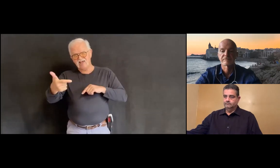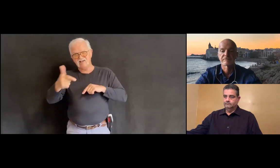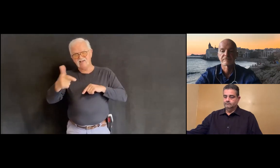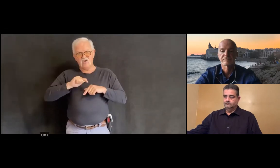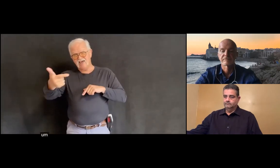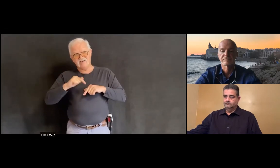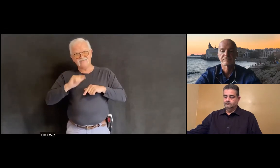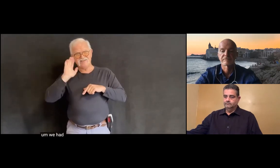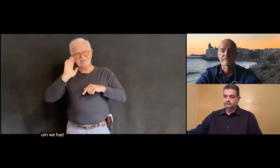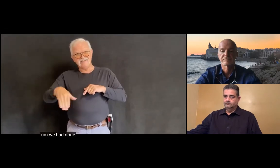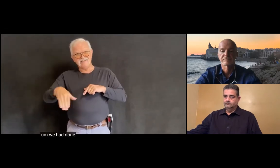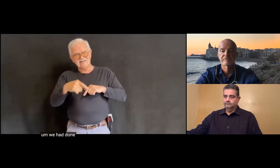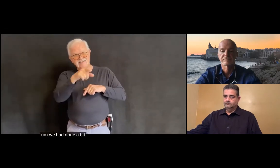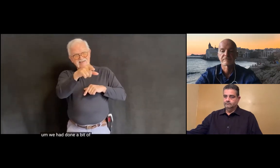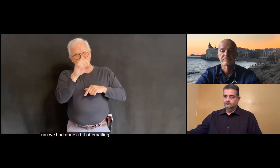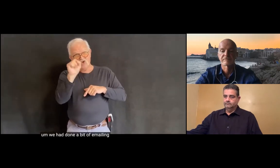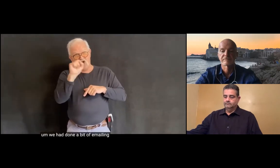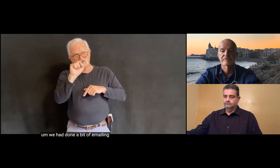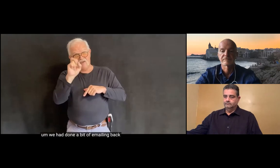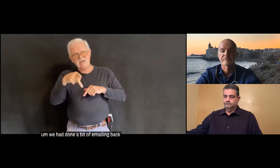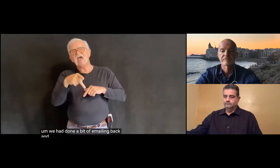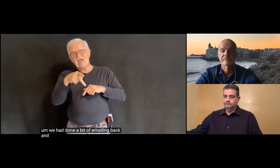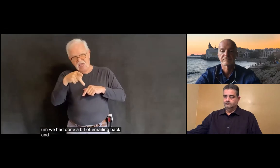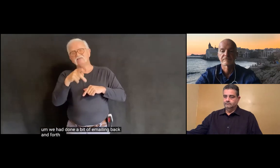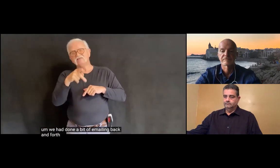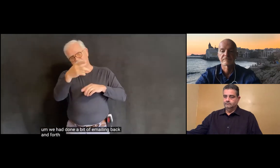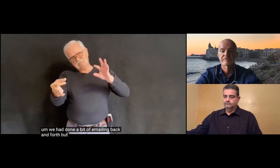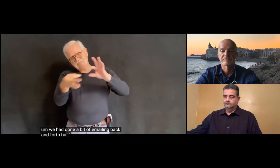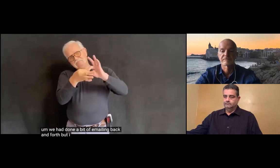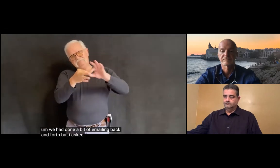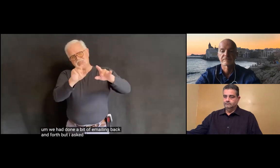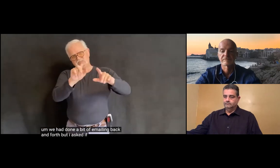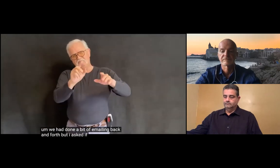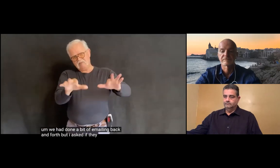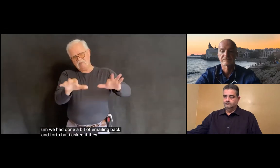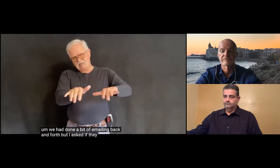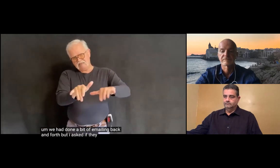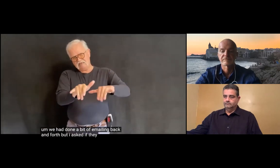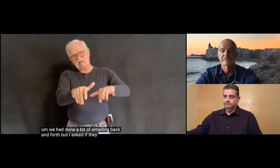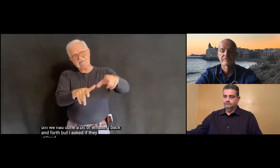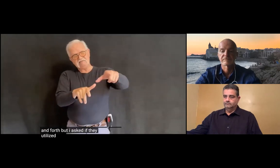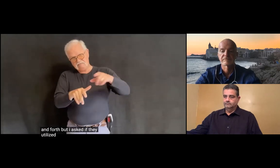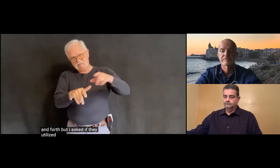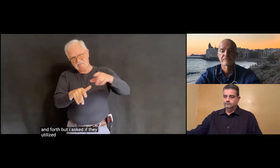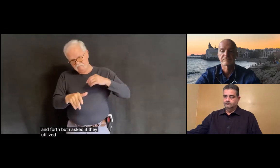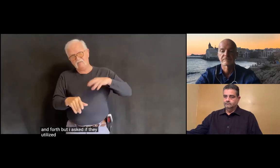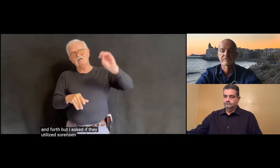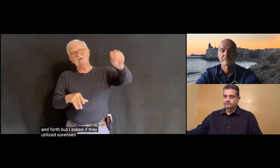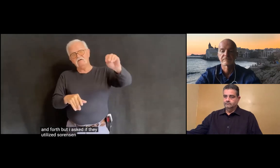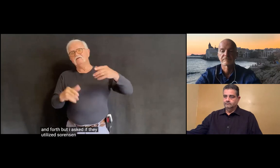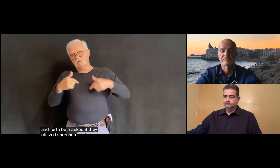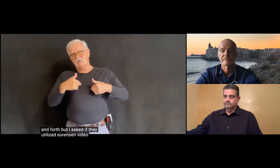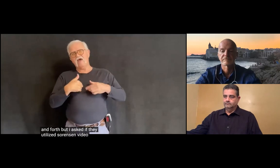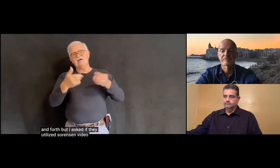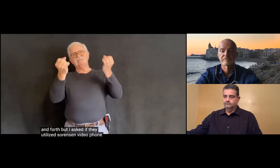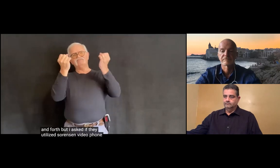So we had done a bit of planning back in the course, but I had to improve, utilize forms and